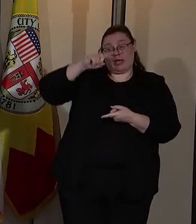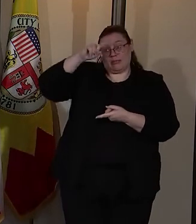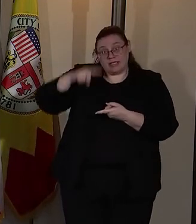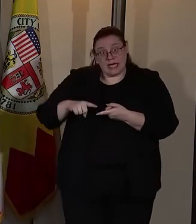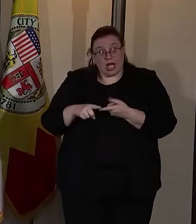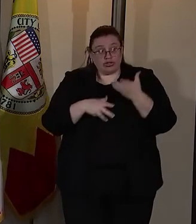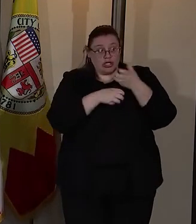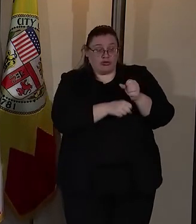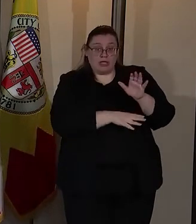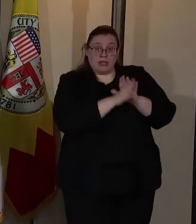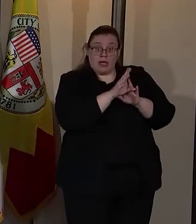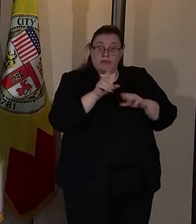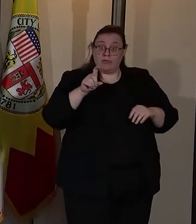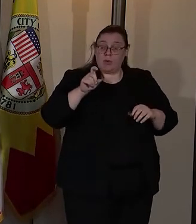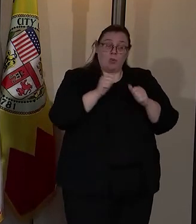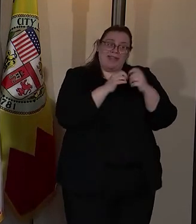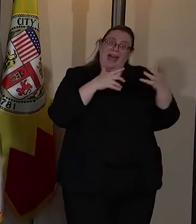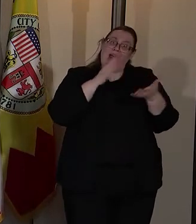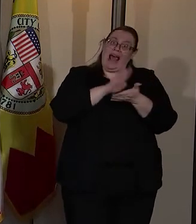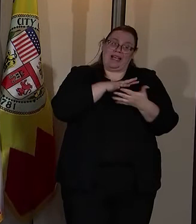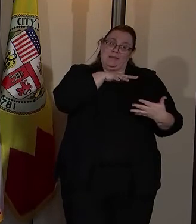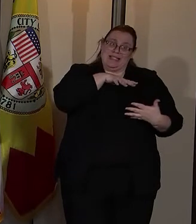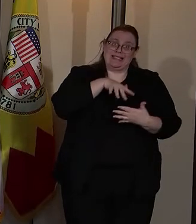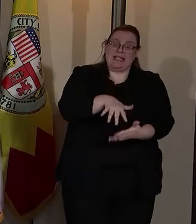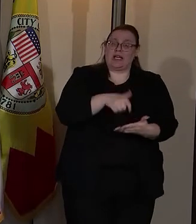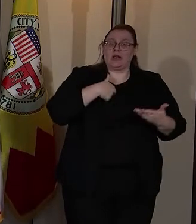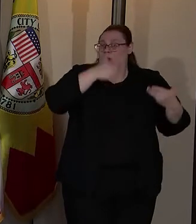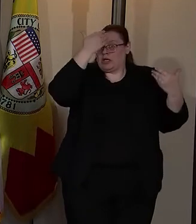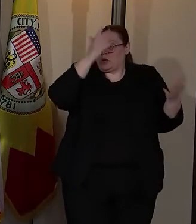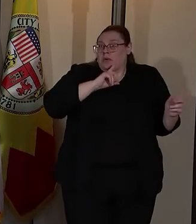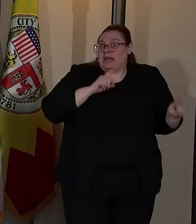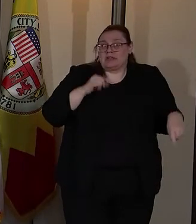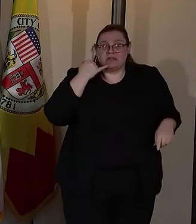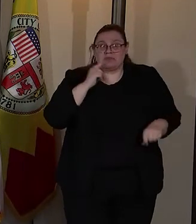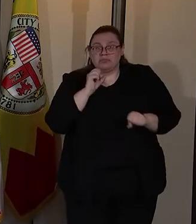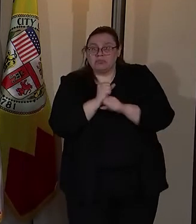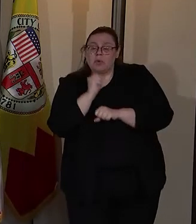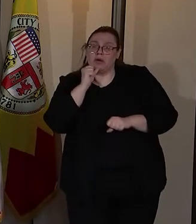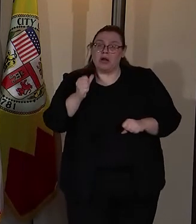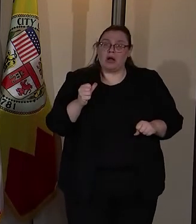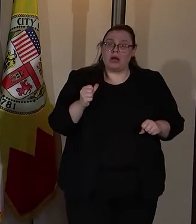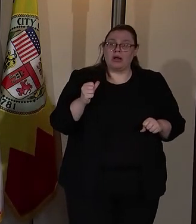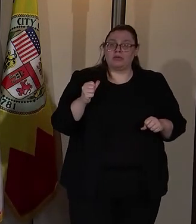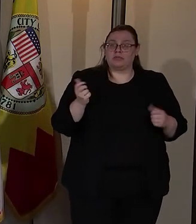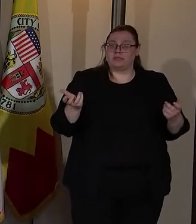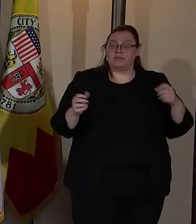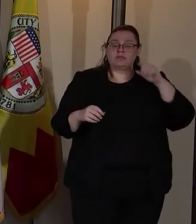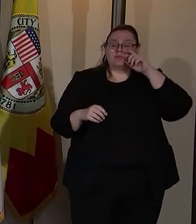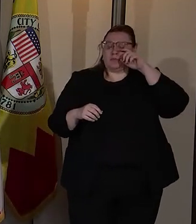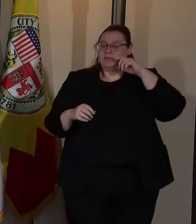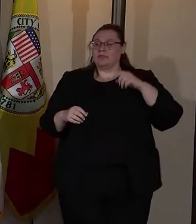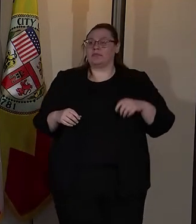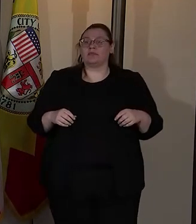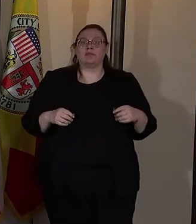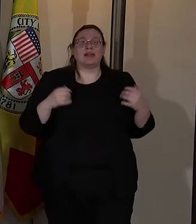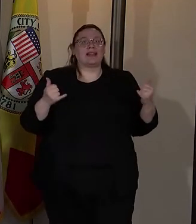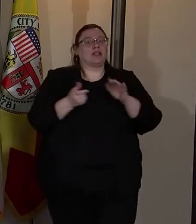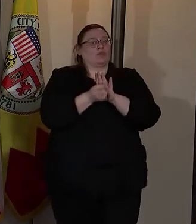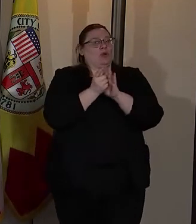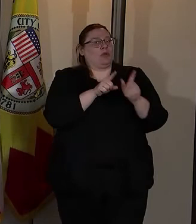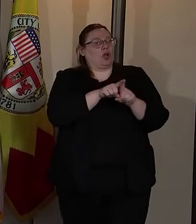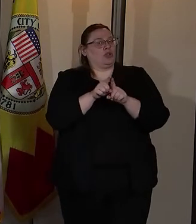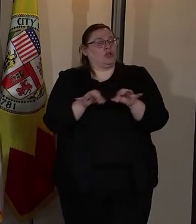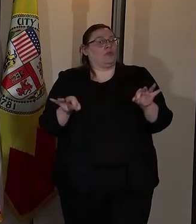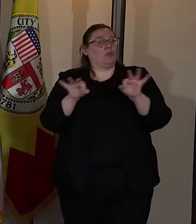was trust really up? And without an academic study, we wouldn't have those answers. We'd have anecdotal stories. But this moment is also